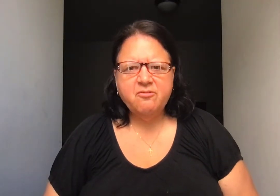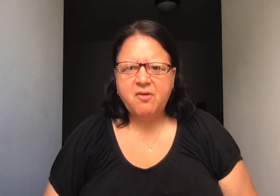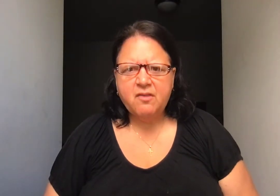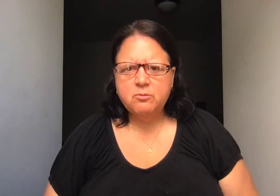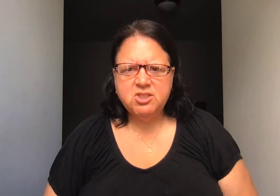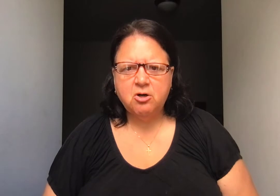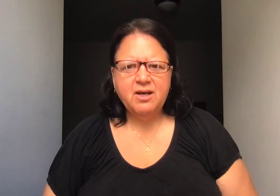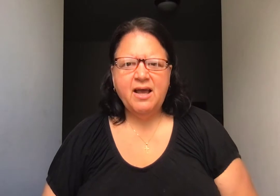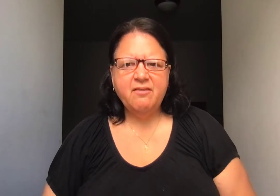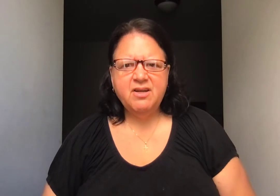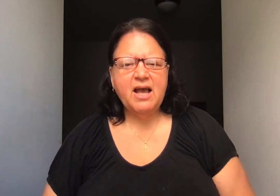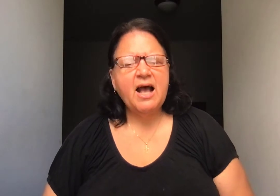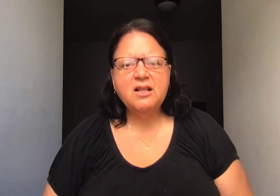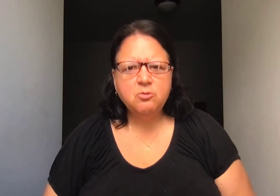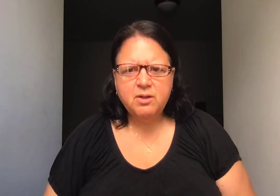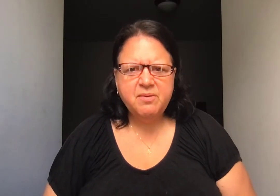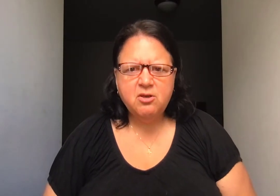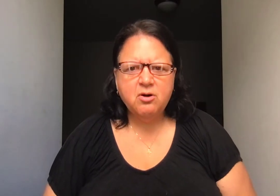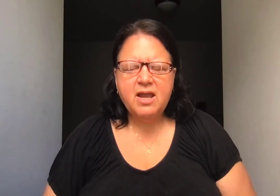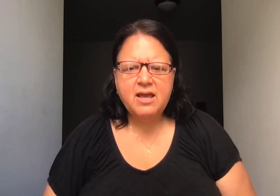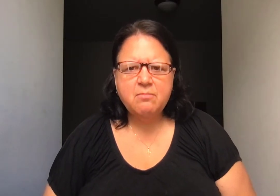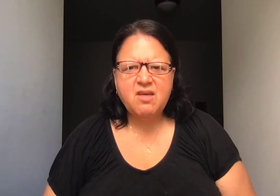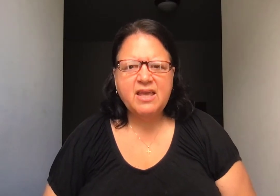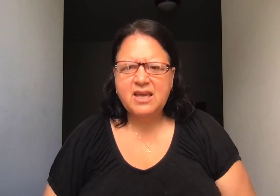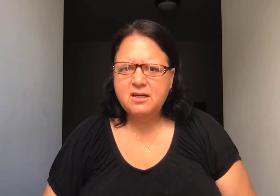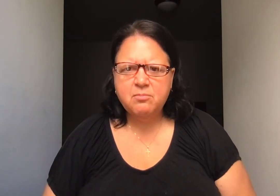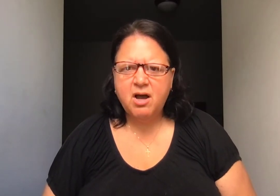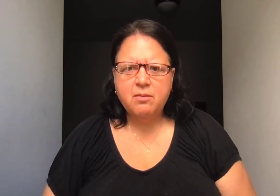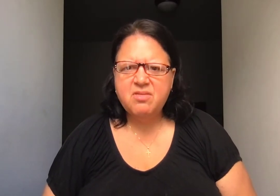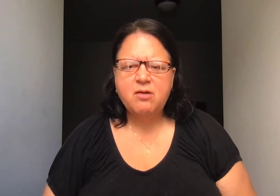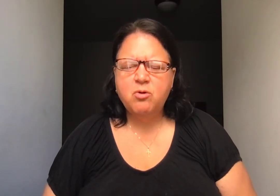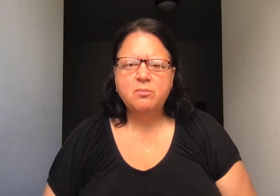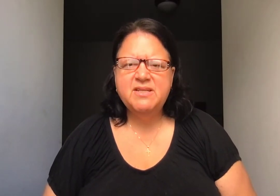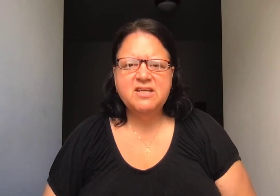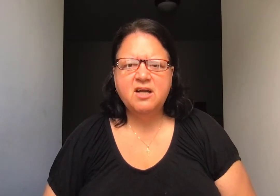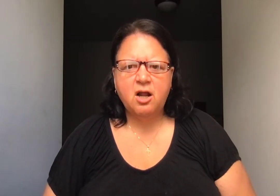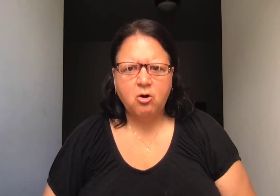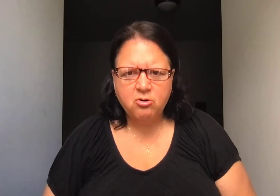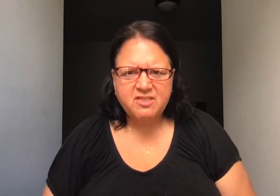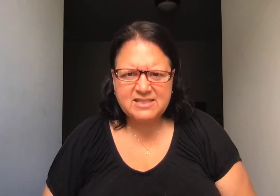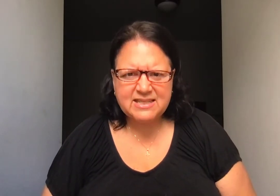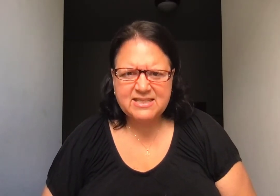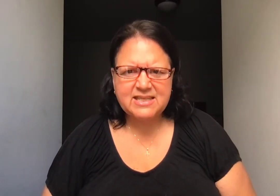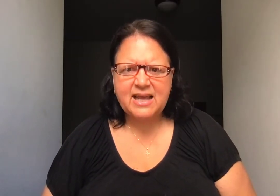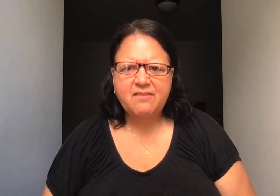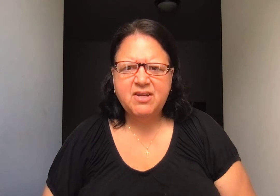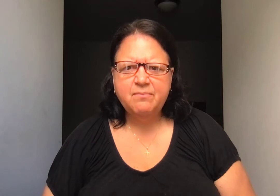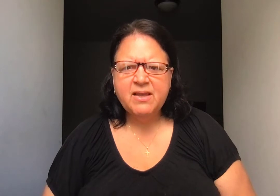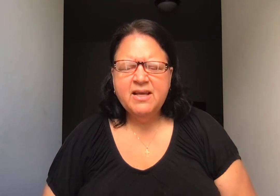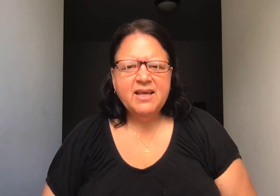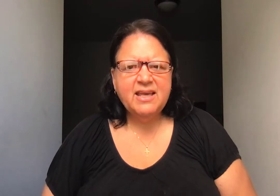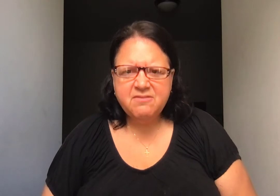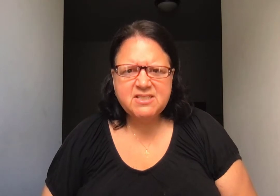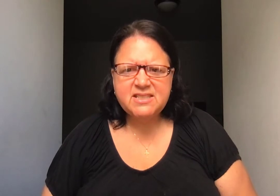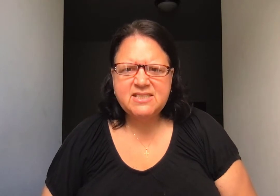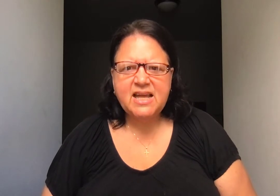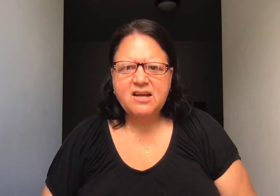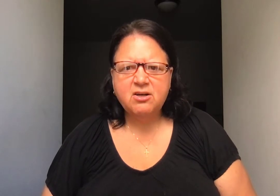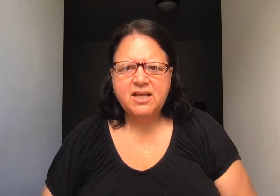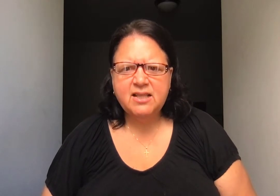Father which art in heaven, hallowed be your name. Thy kingdom come, thy will be done on earth as it is in heaven. Give us this day our daily